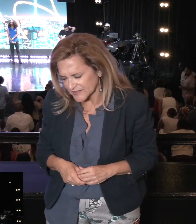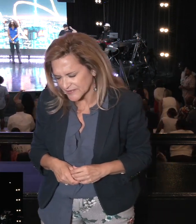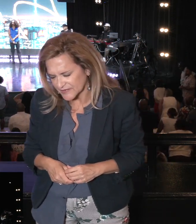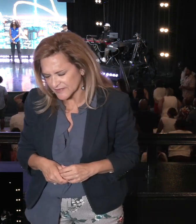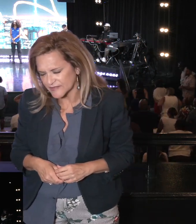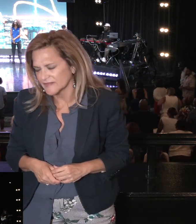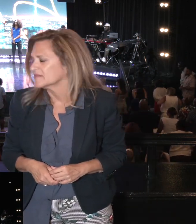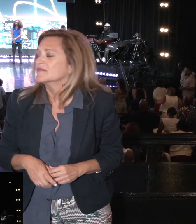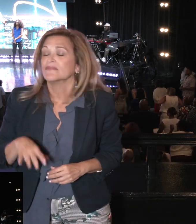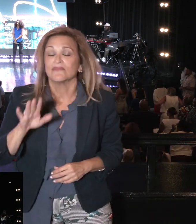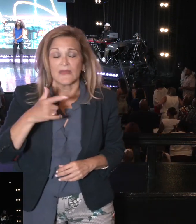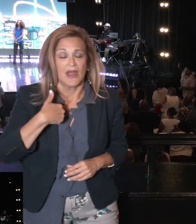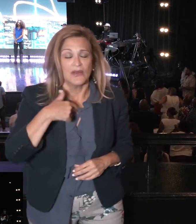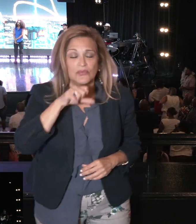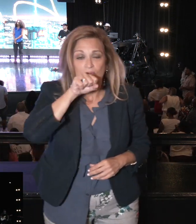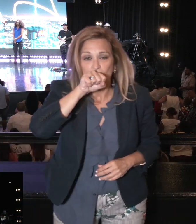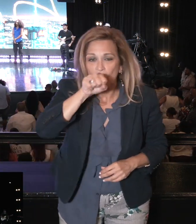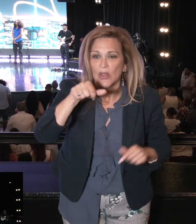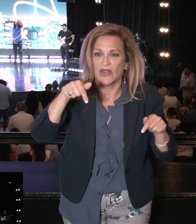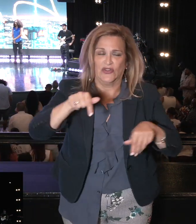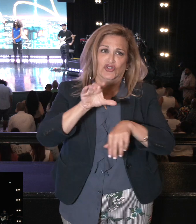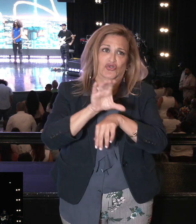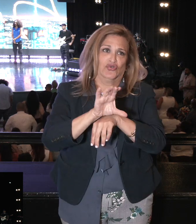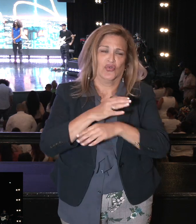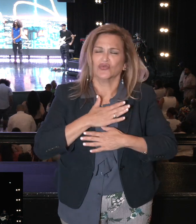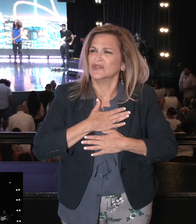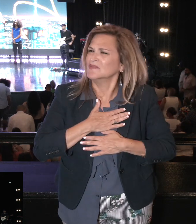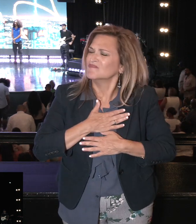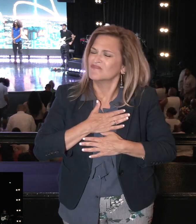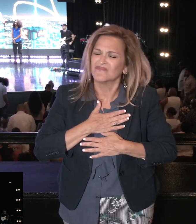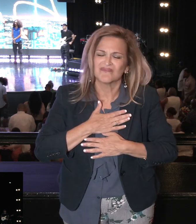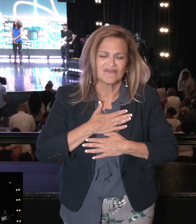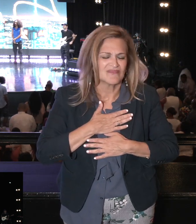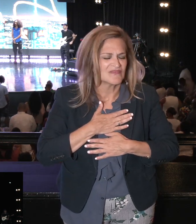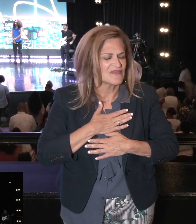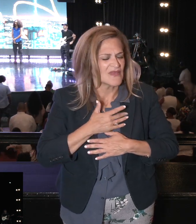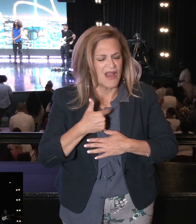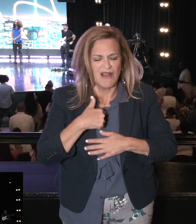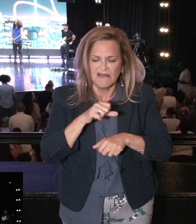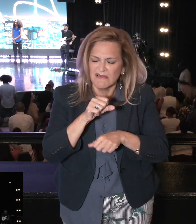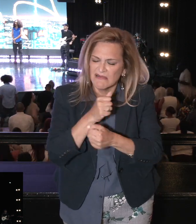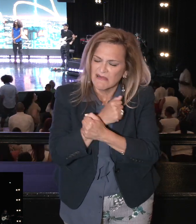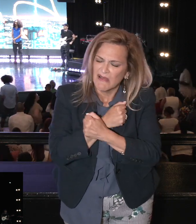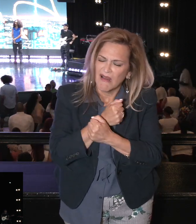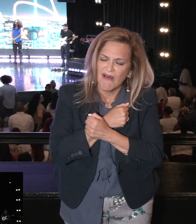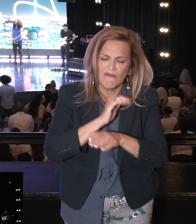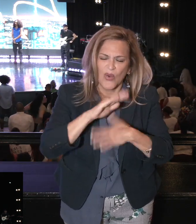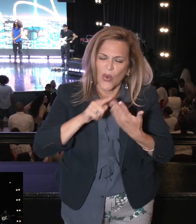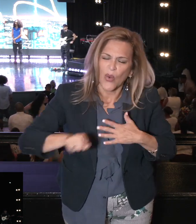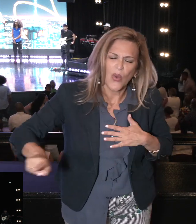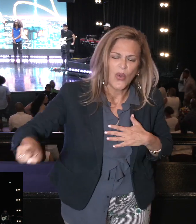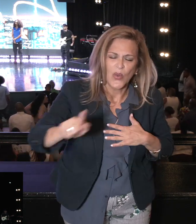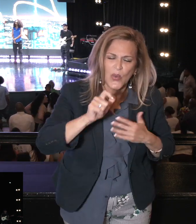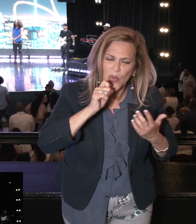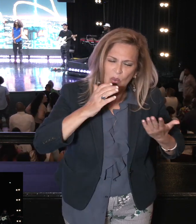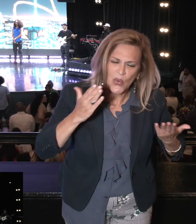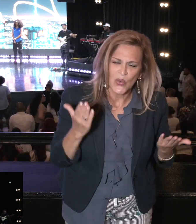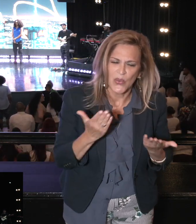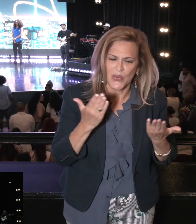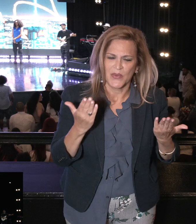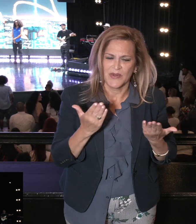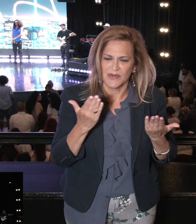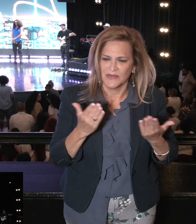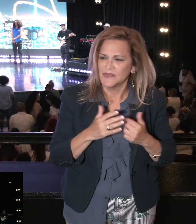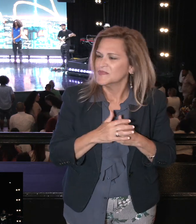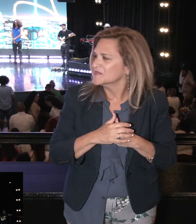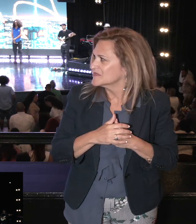I love this church. I love this. I love everybody that does things here. Thank